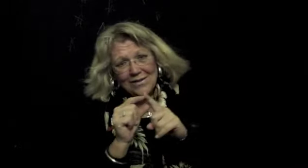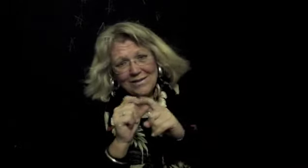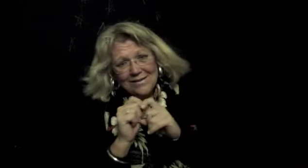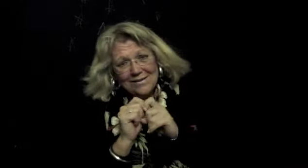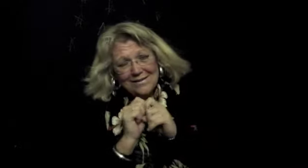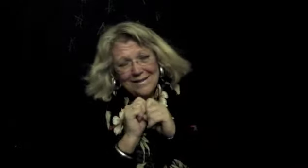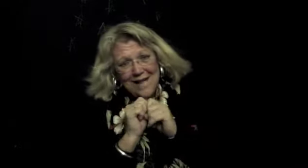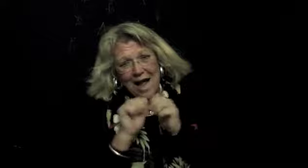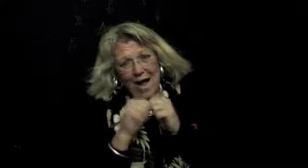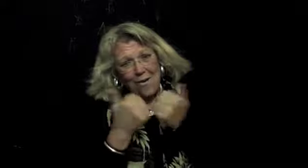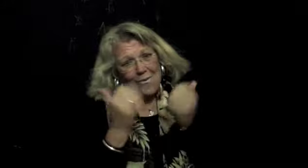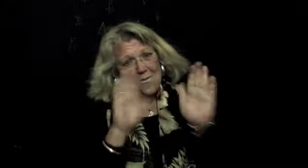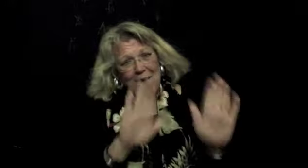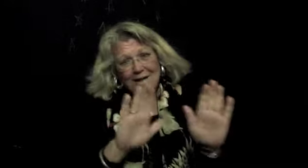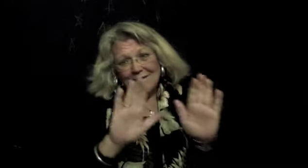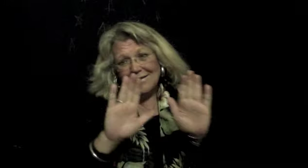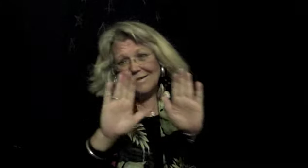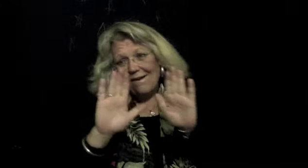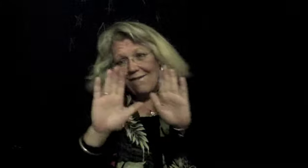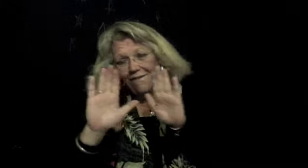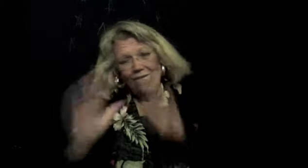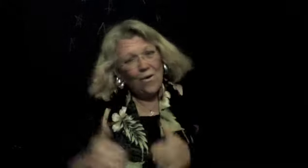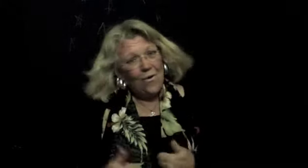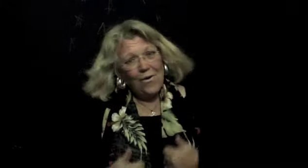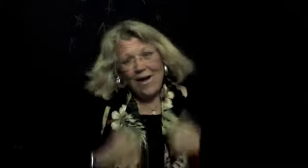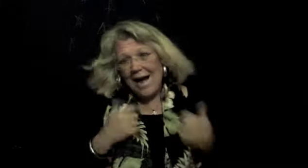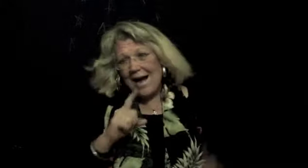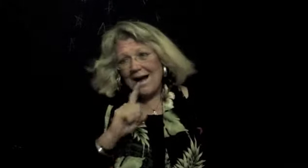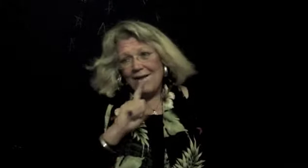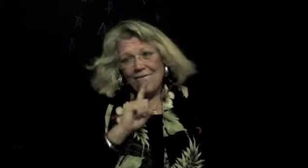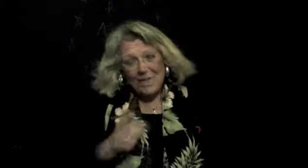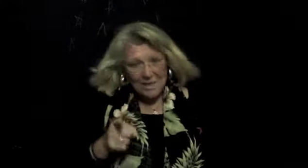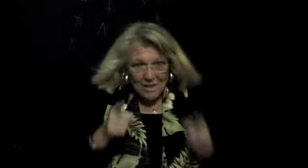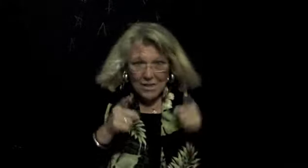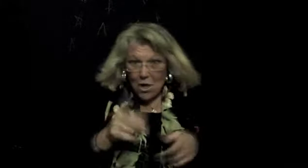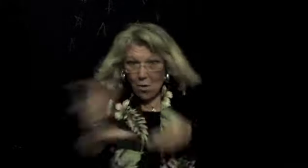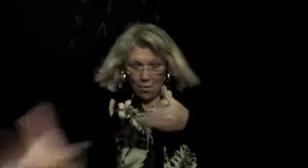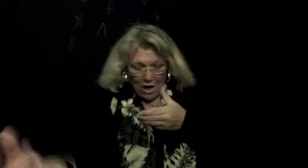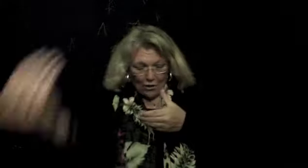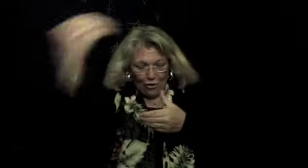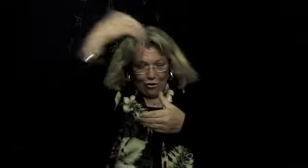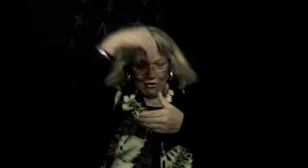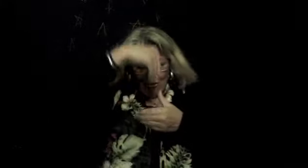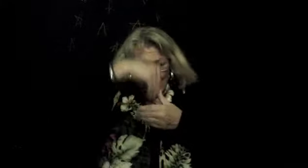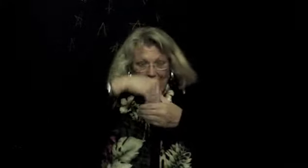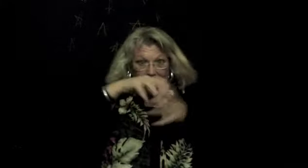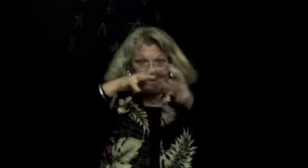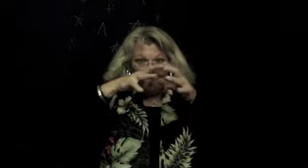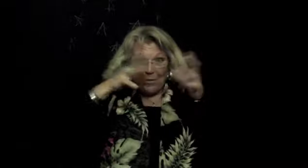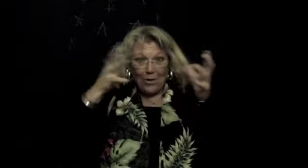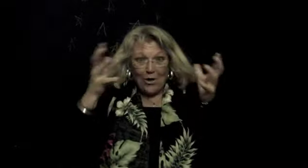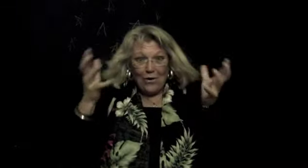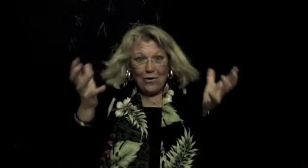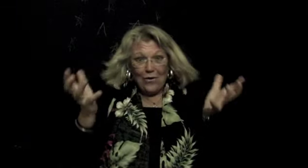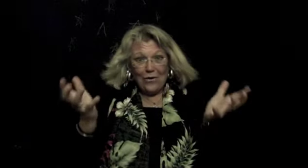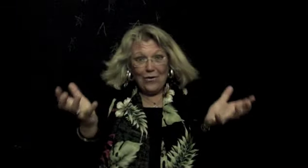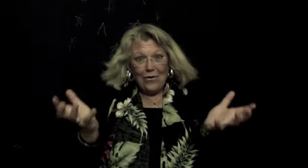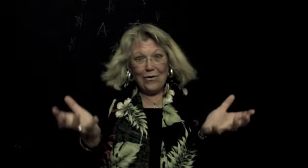How wonderful life is While you're in the woods I